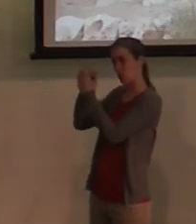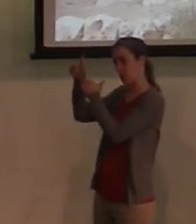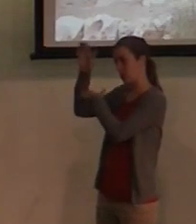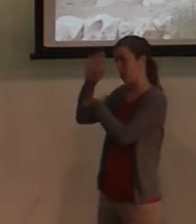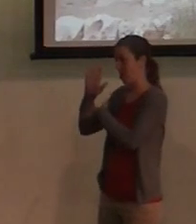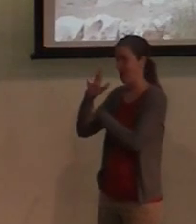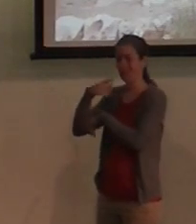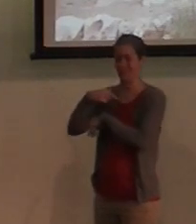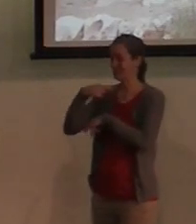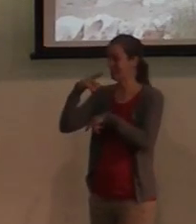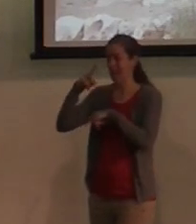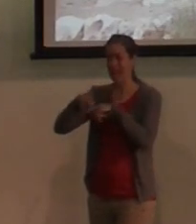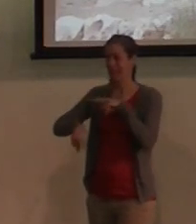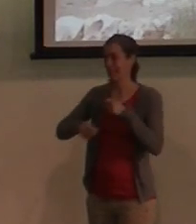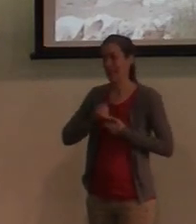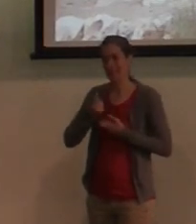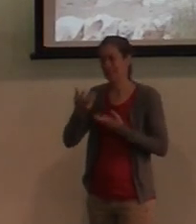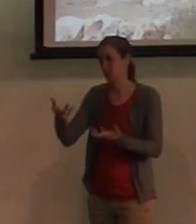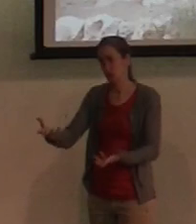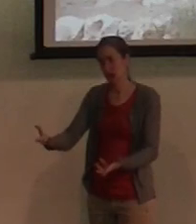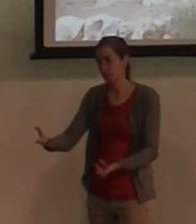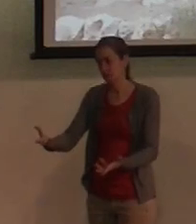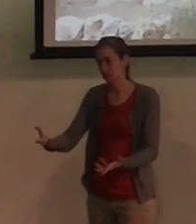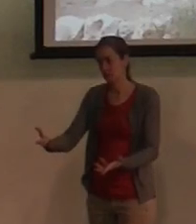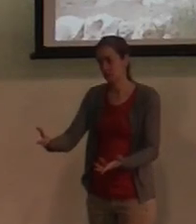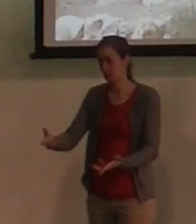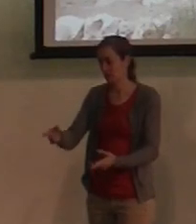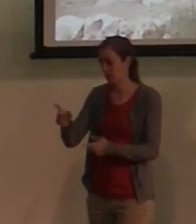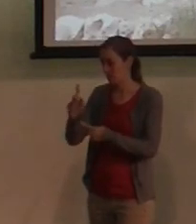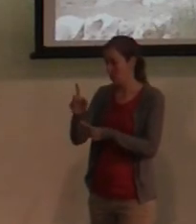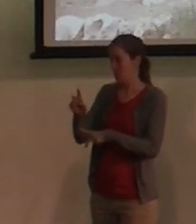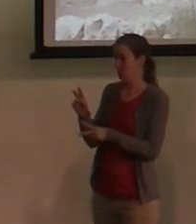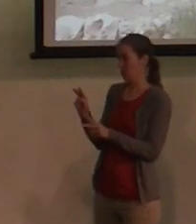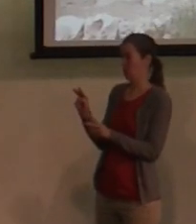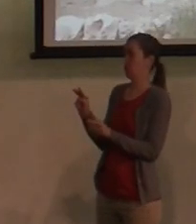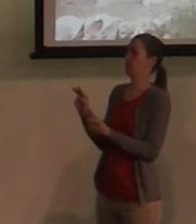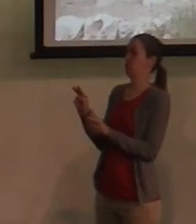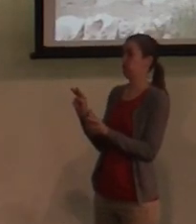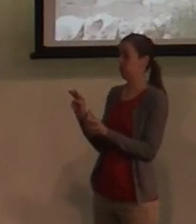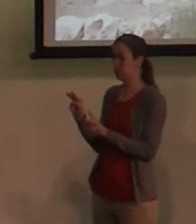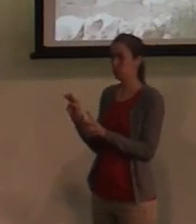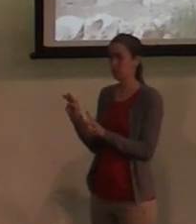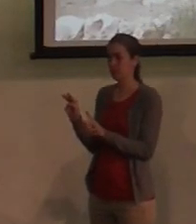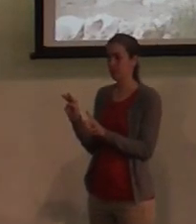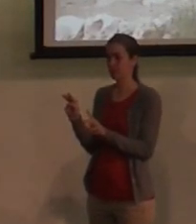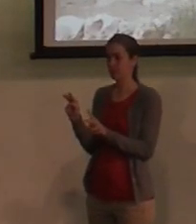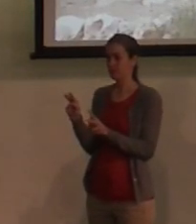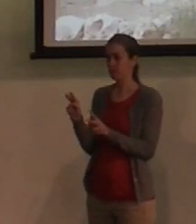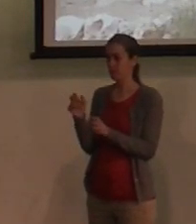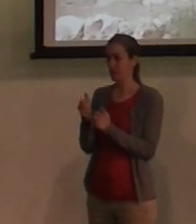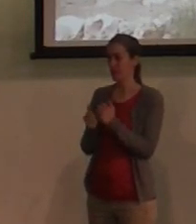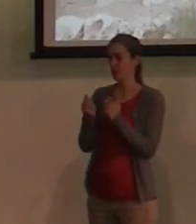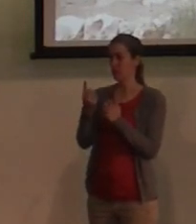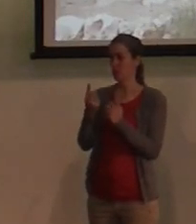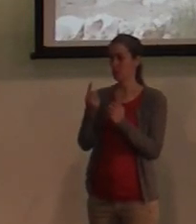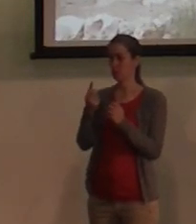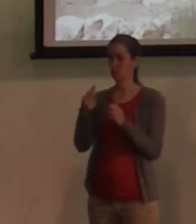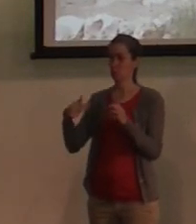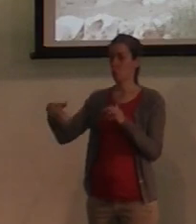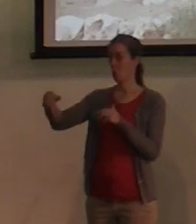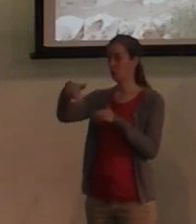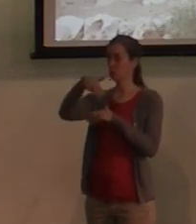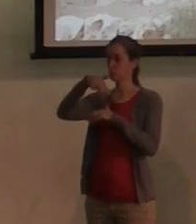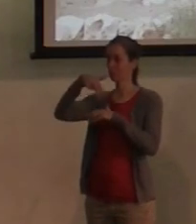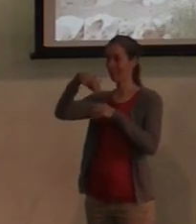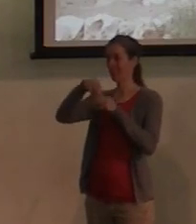just can't explain. And there is this moment that I had that everybody was walking around in the Garden of